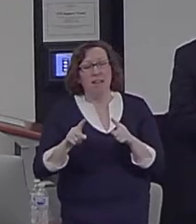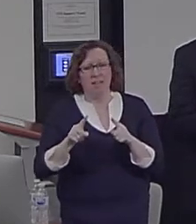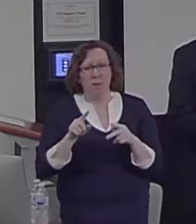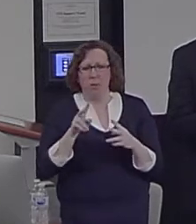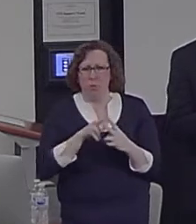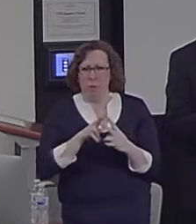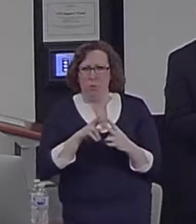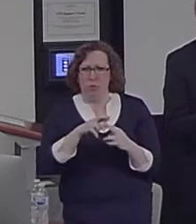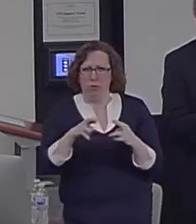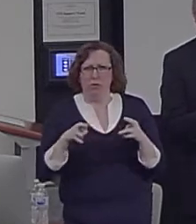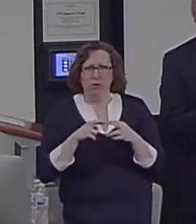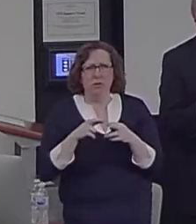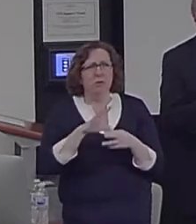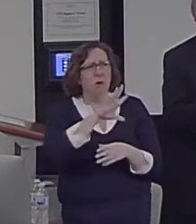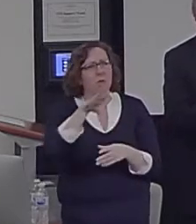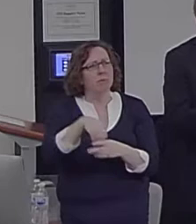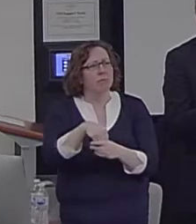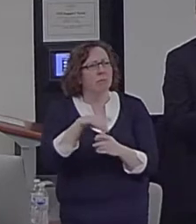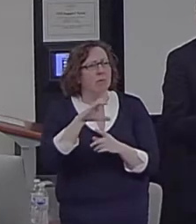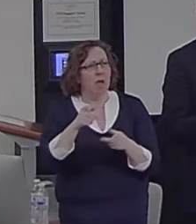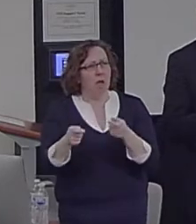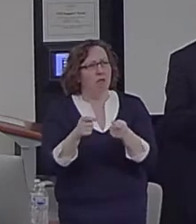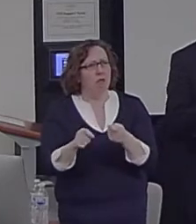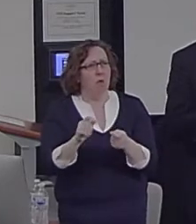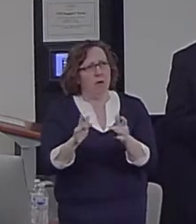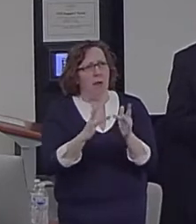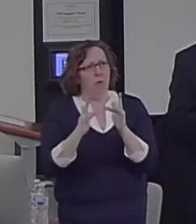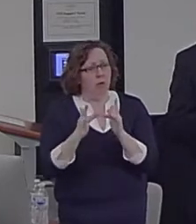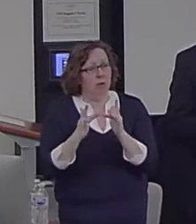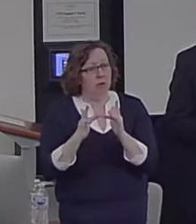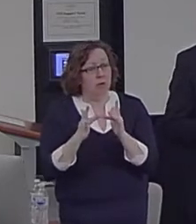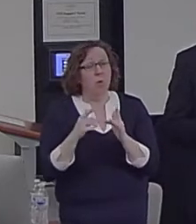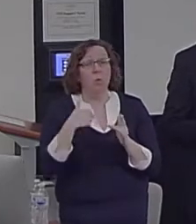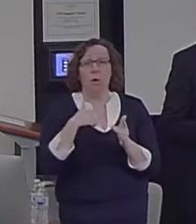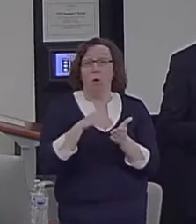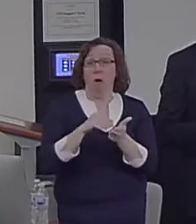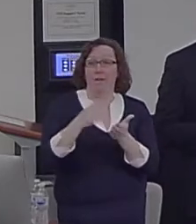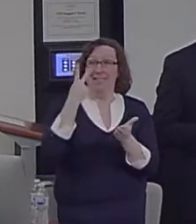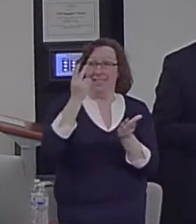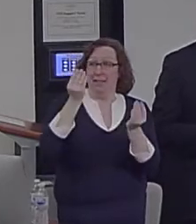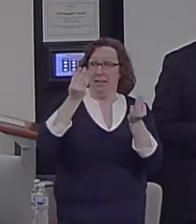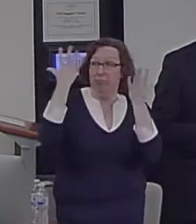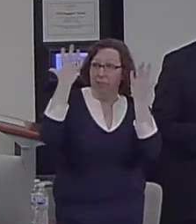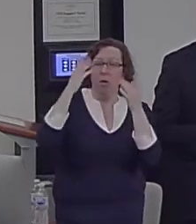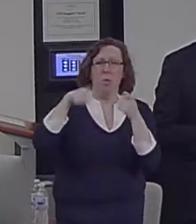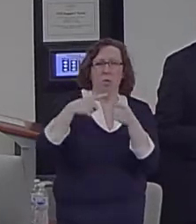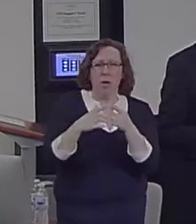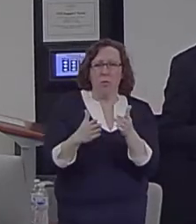coming online when people have to do tasks that require a lot of executive control.